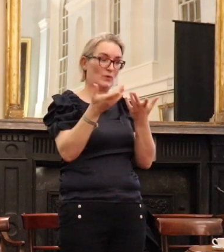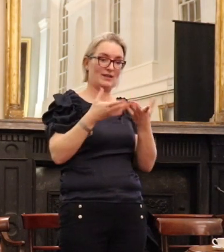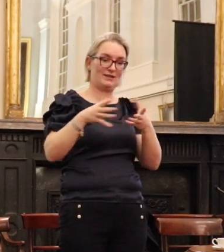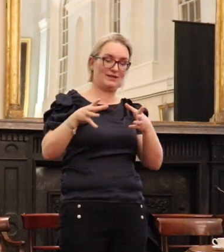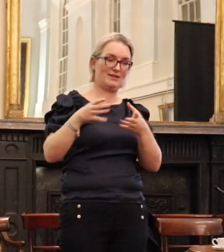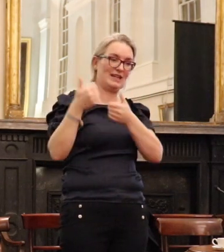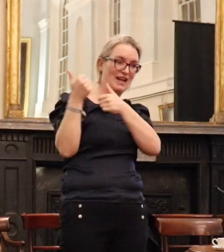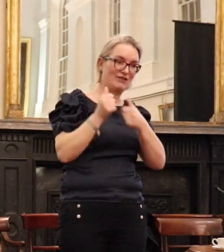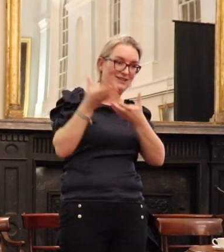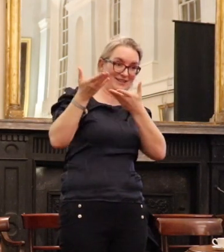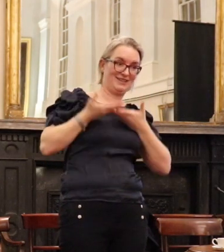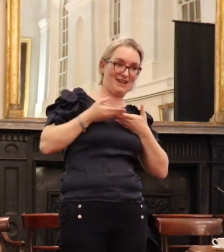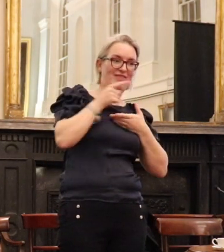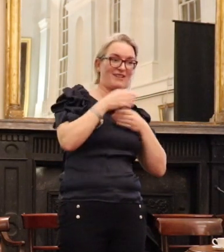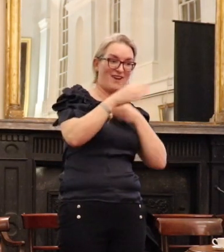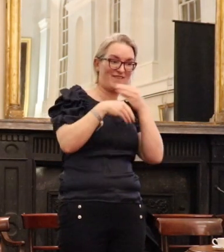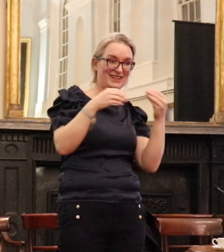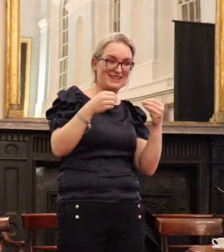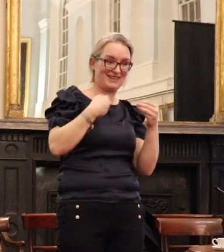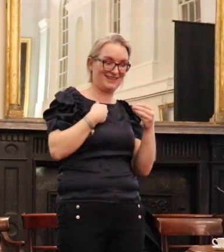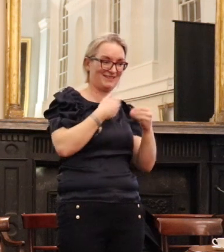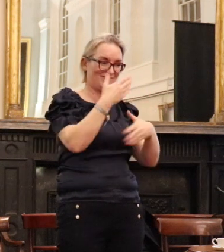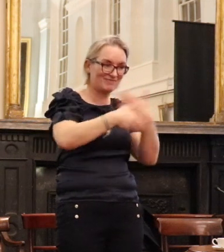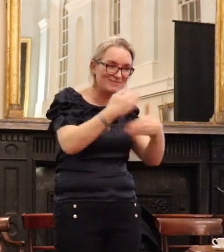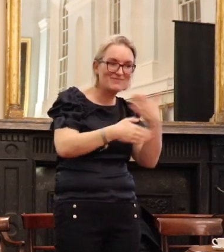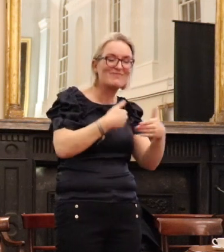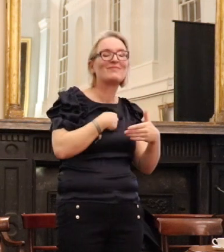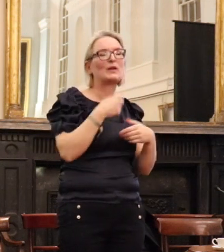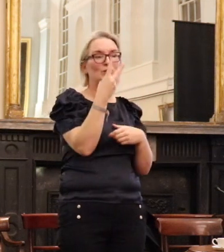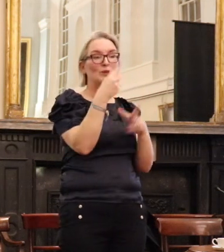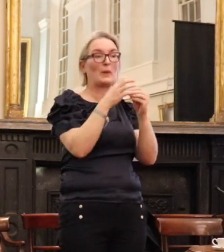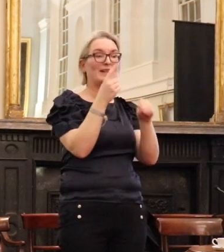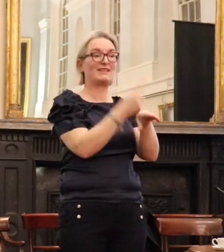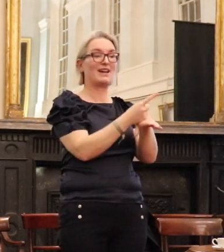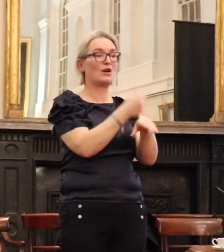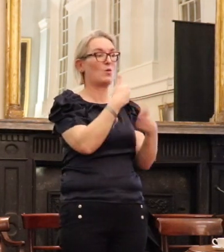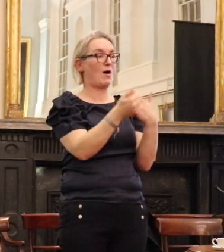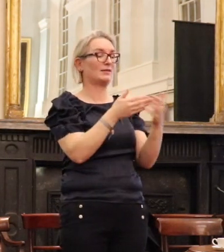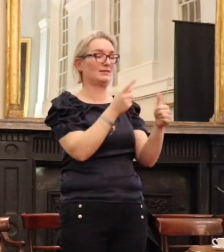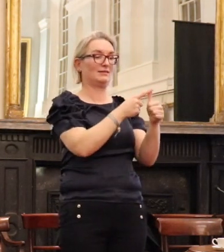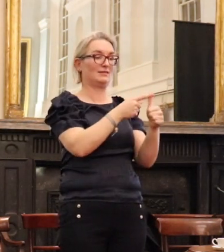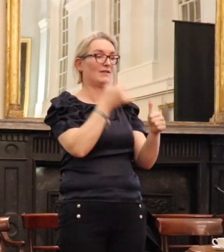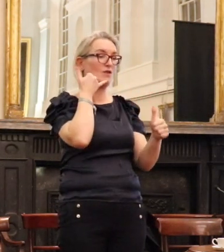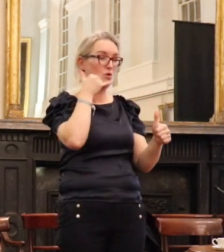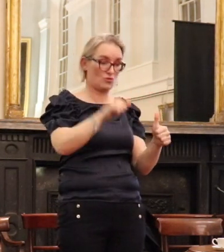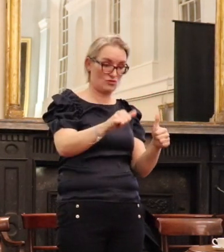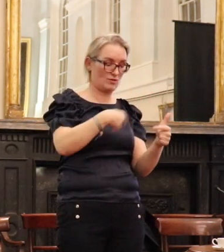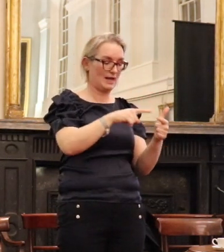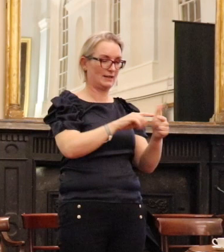office and took over the reins of Flannan. And there were only two fees in the office, and there was a telephone and a typewriter.